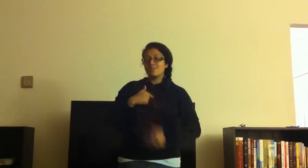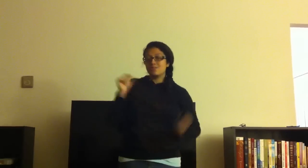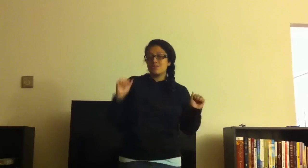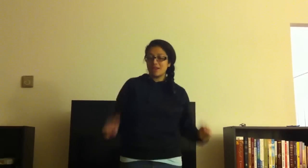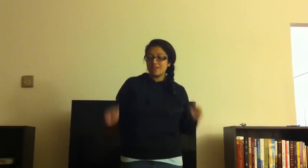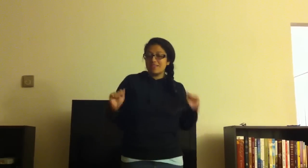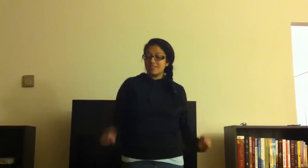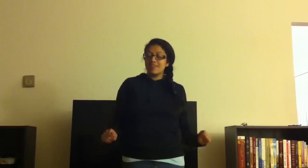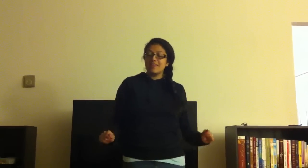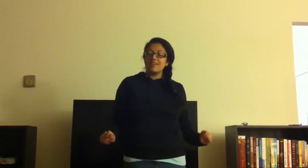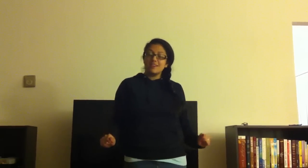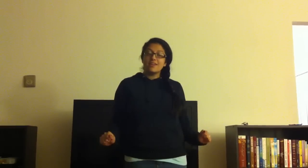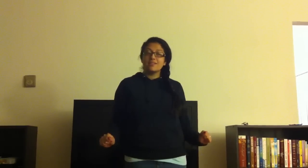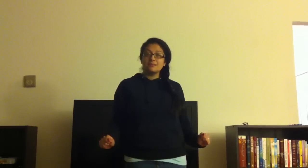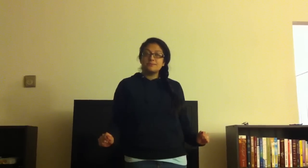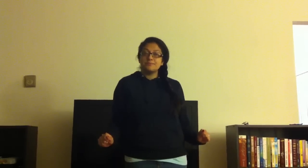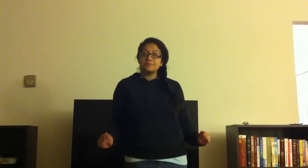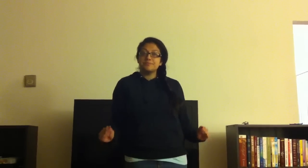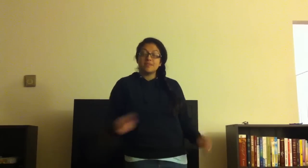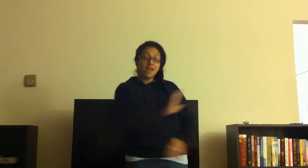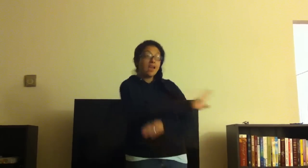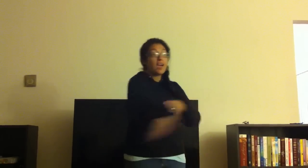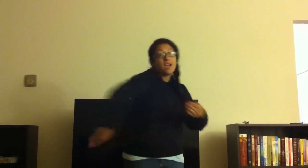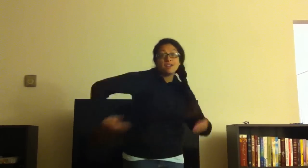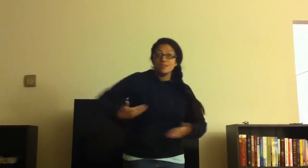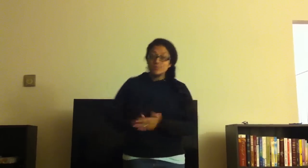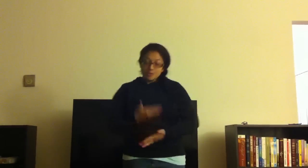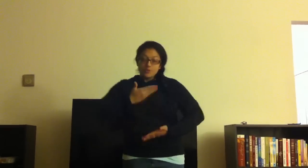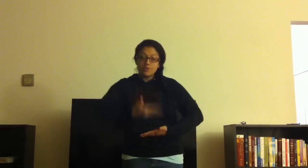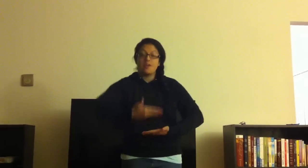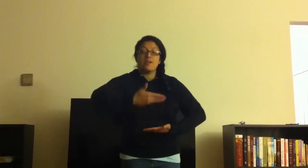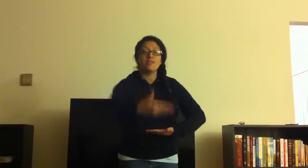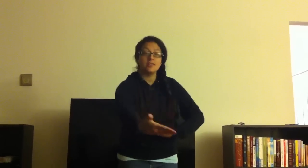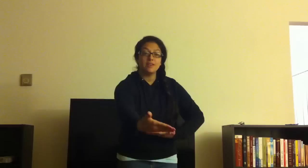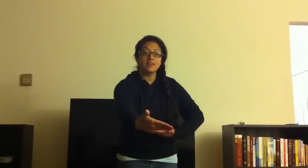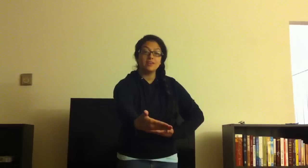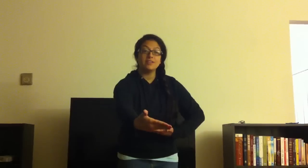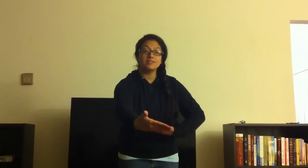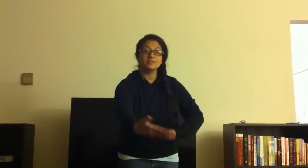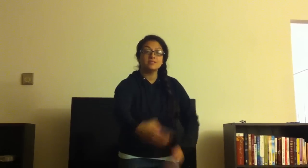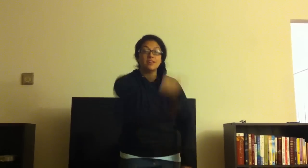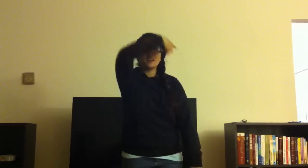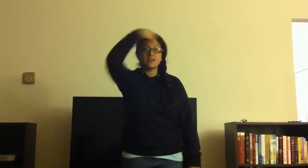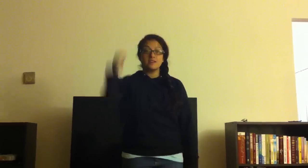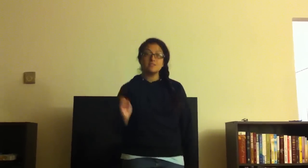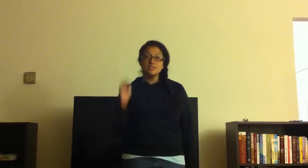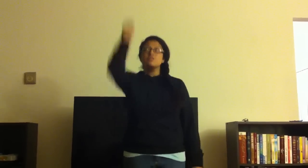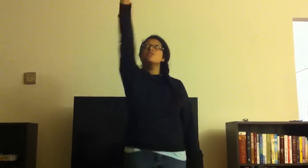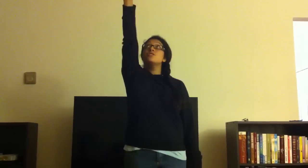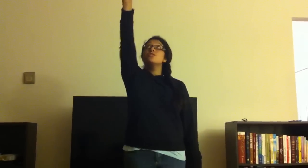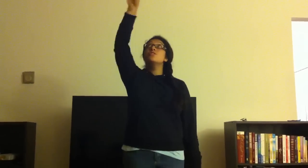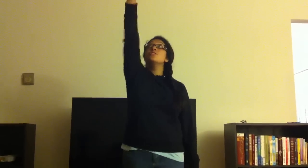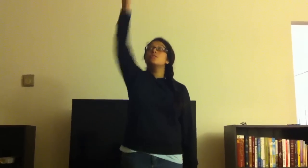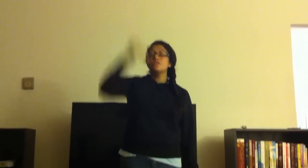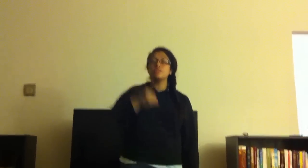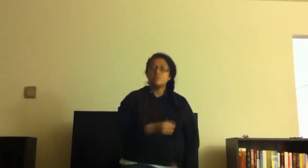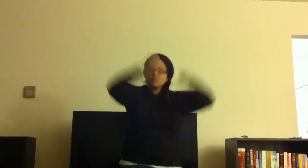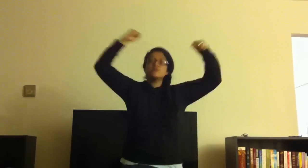do anything I can do all things So that you can't be